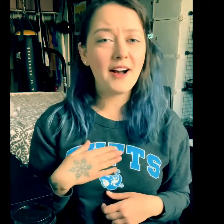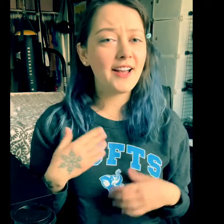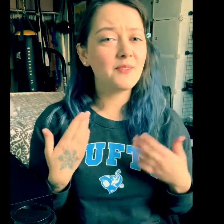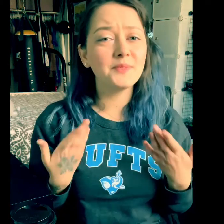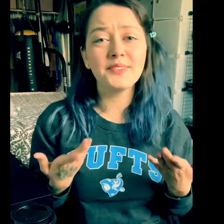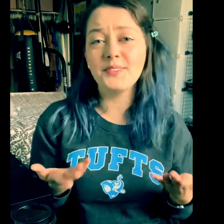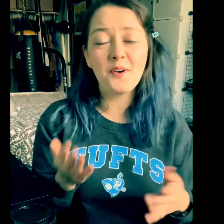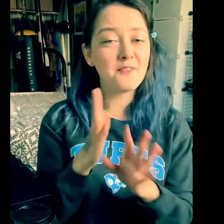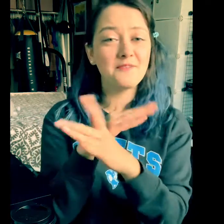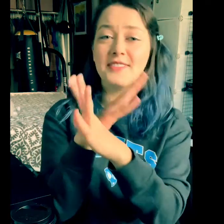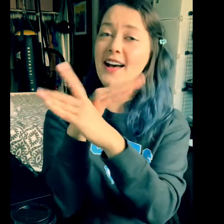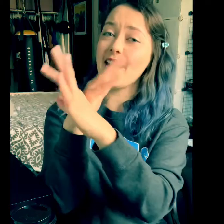i am so fly